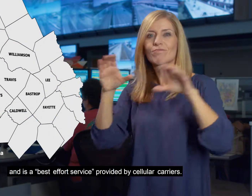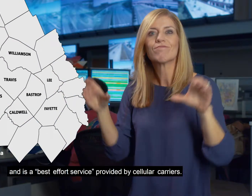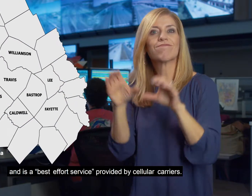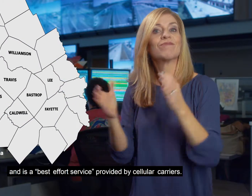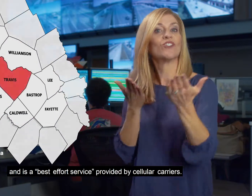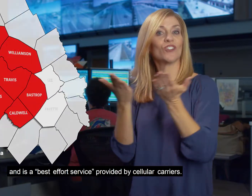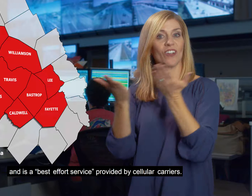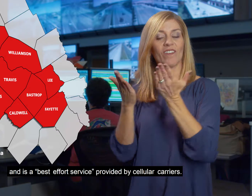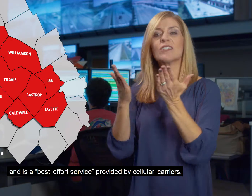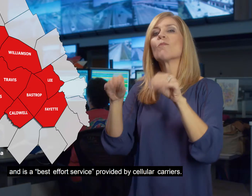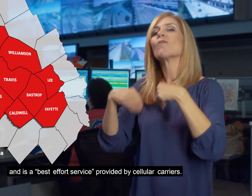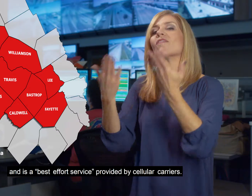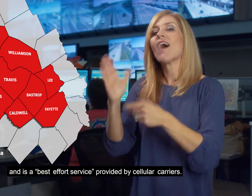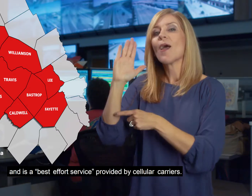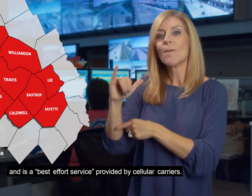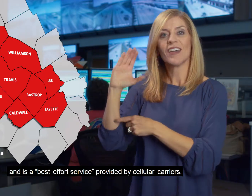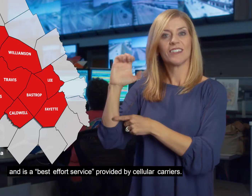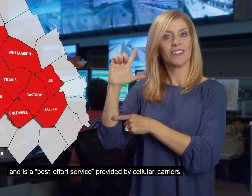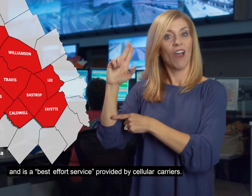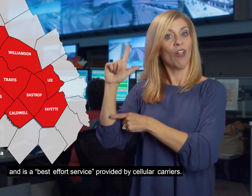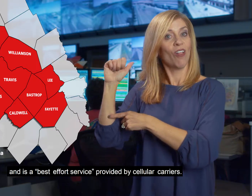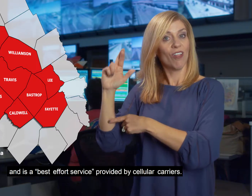and is a best-effort service provided by cellular carriers.